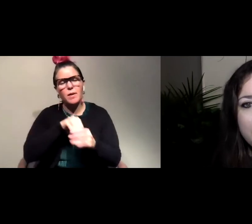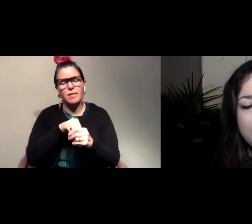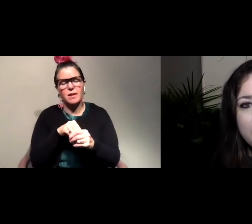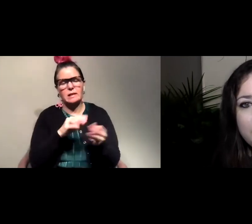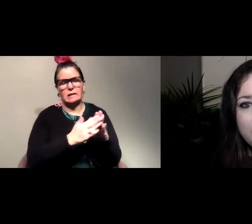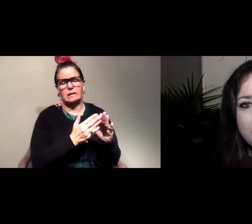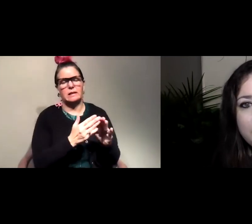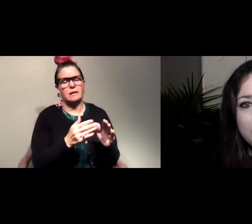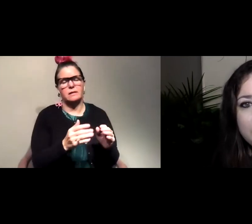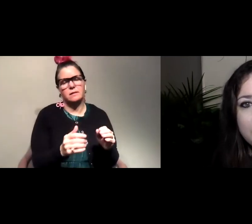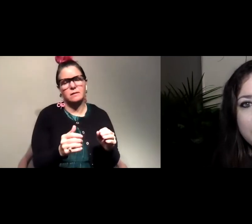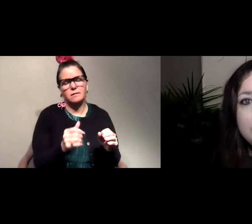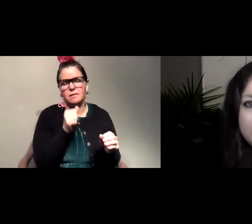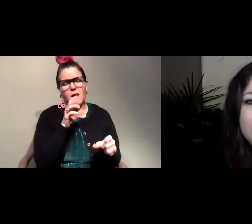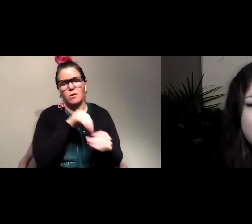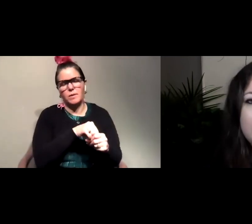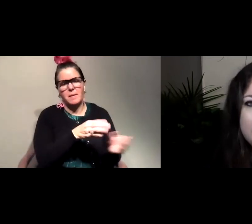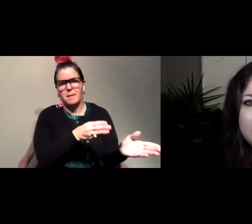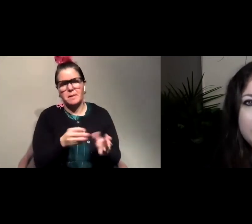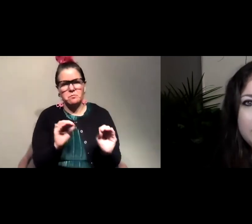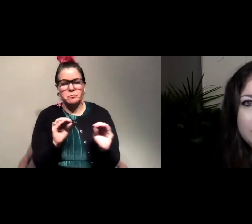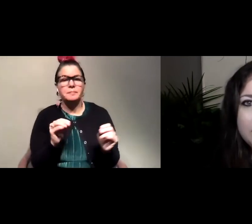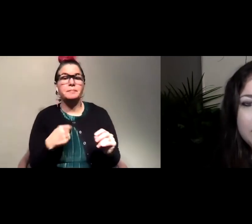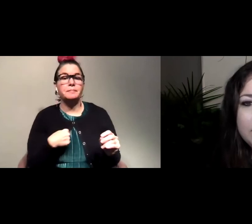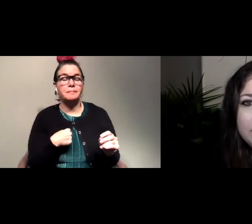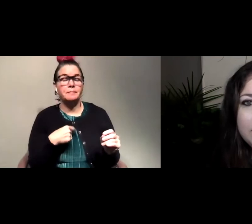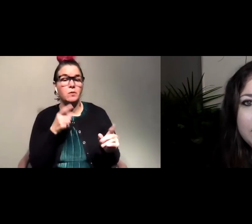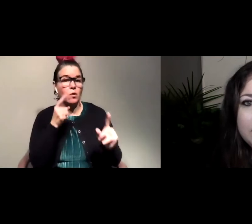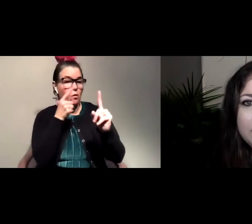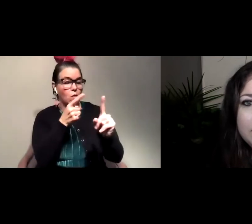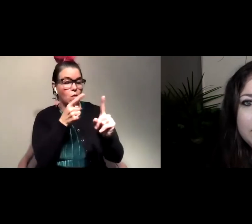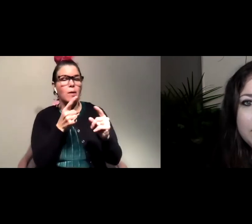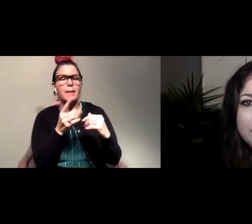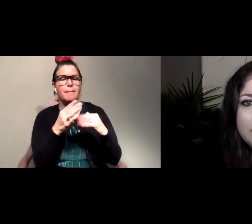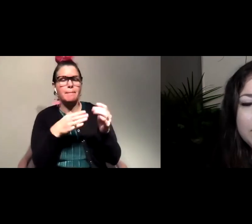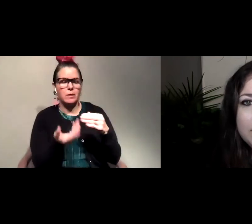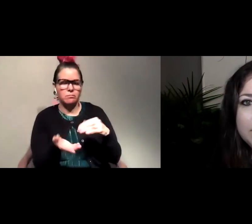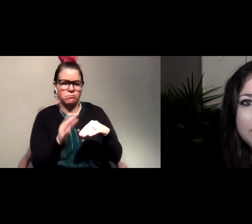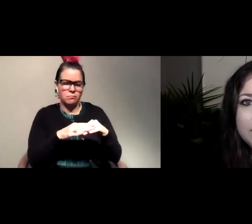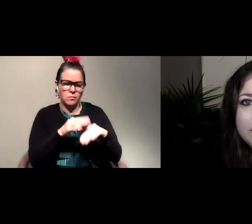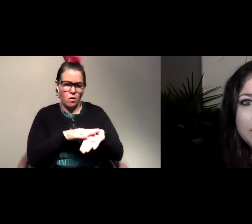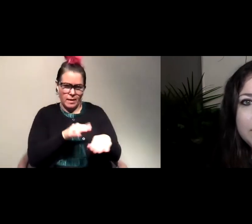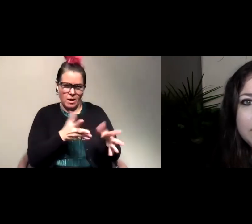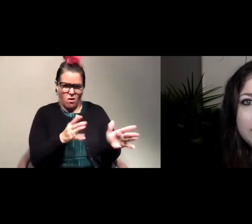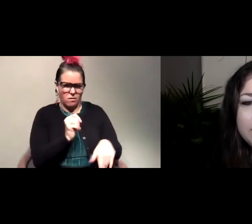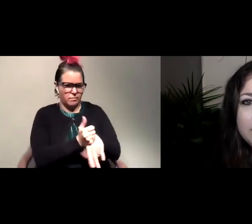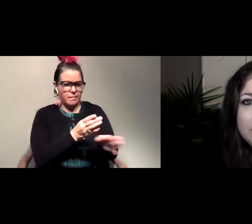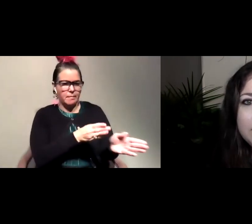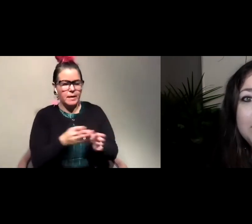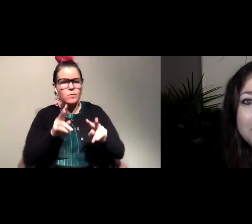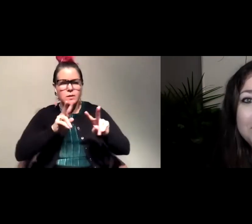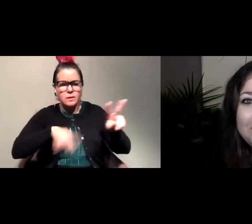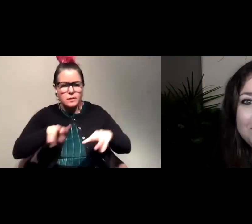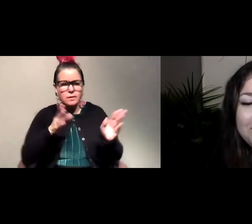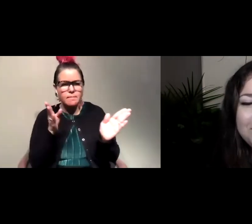just aren't a part of this plan so what I'm planning on doing is building on the green network plan to look at these finer